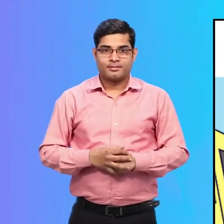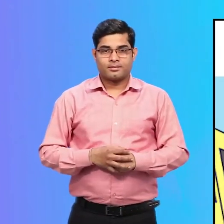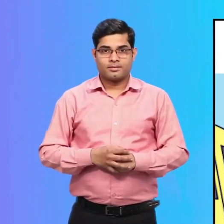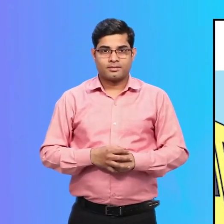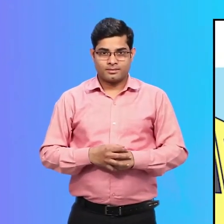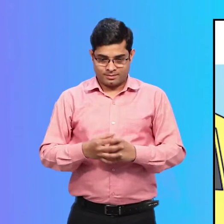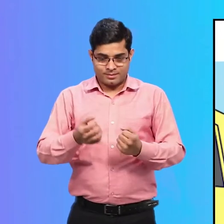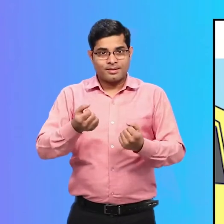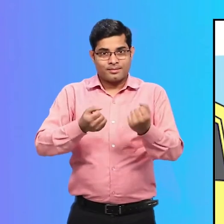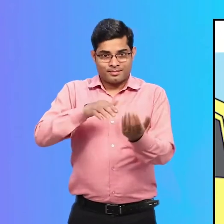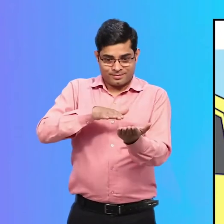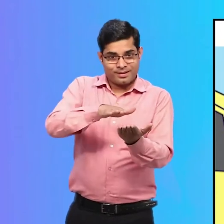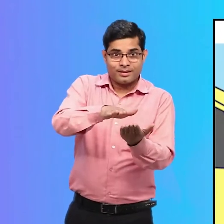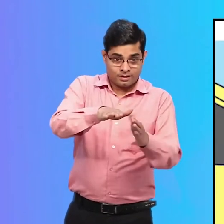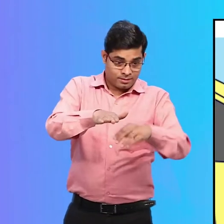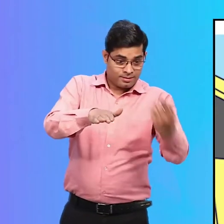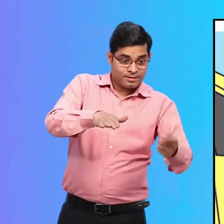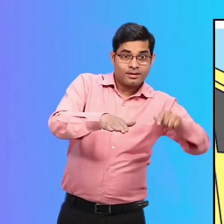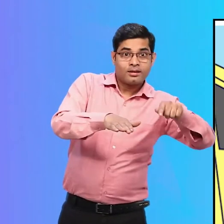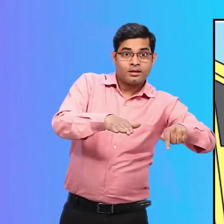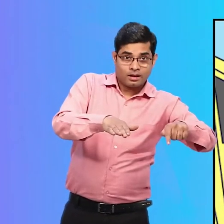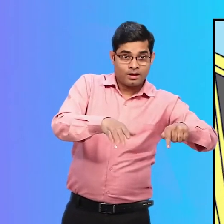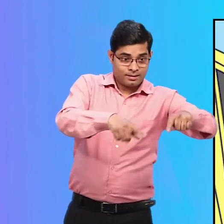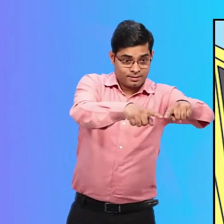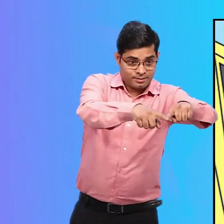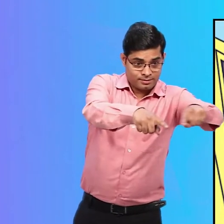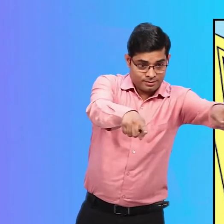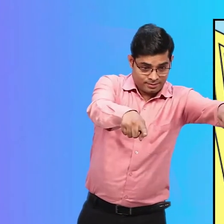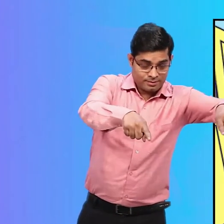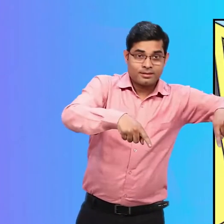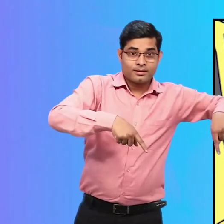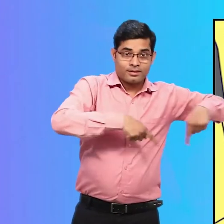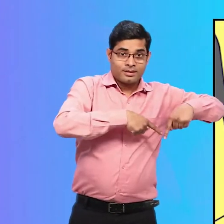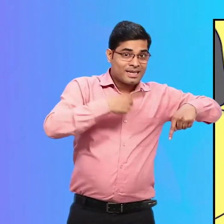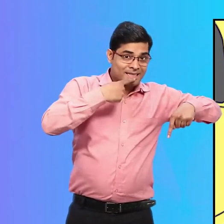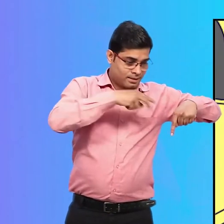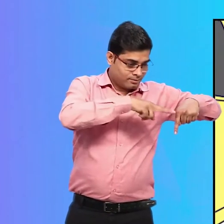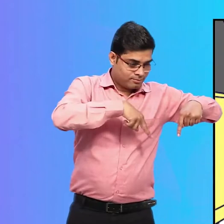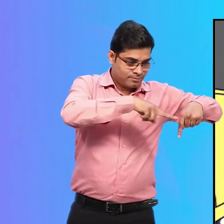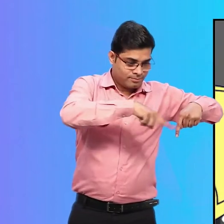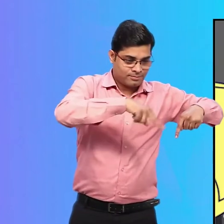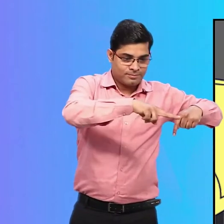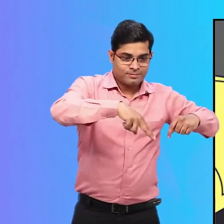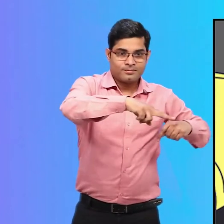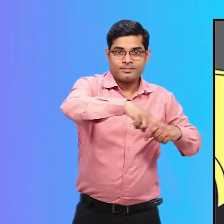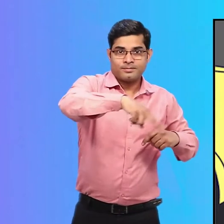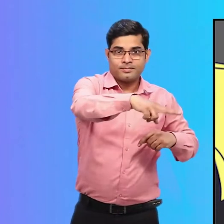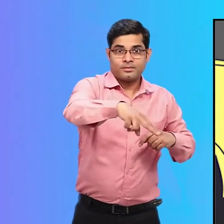On one side of the parking is a rectangular area which is painted with white